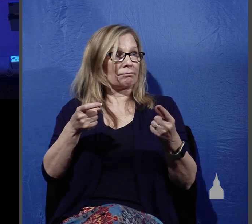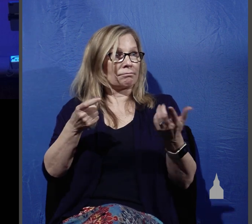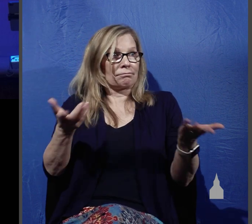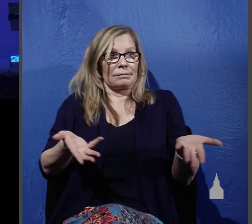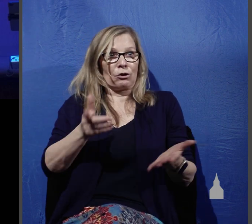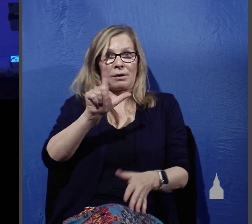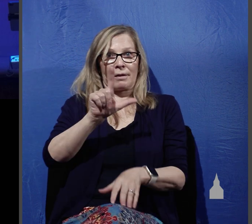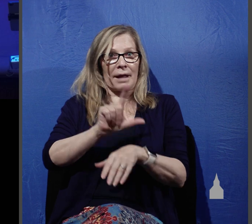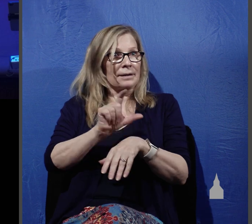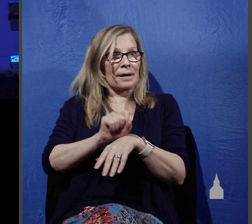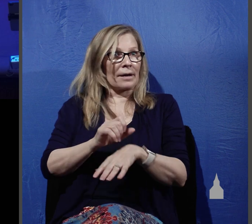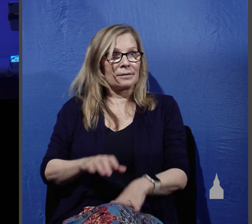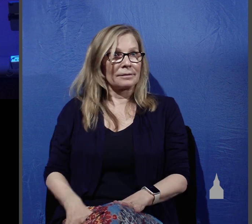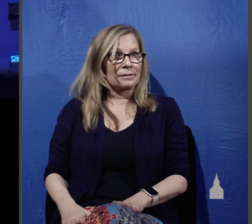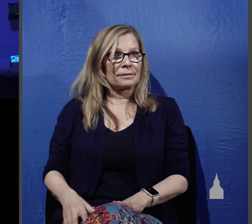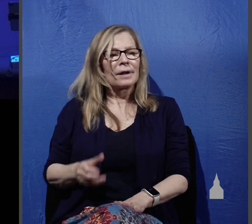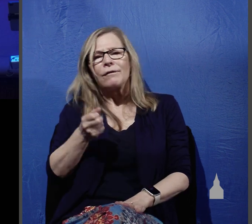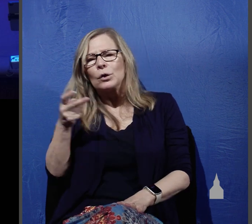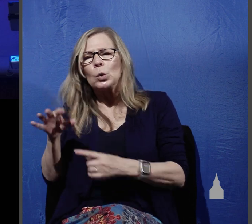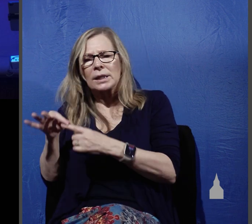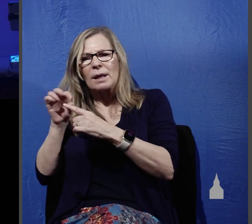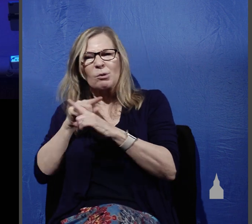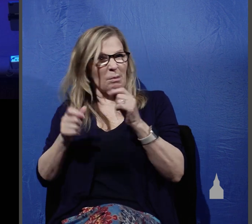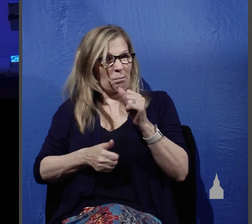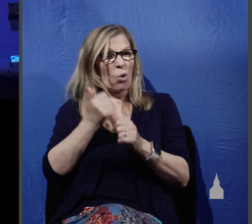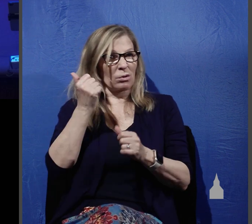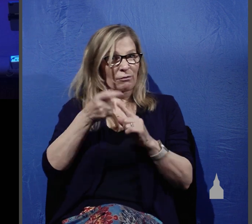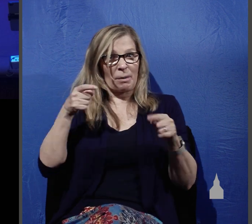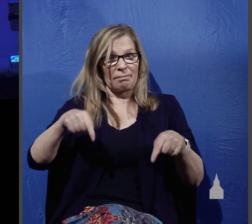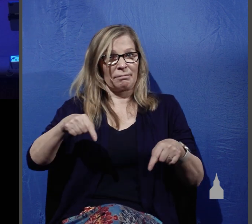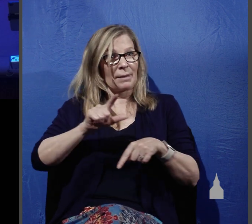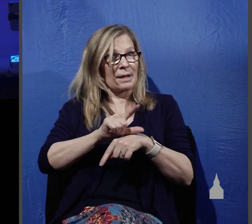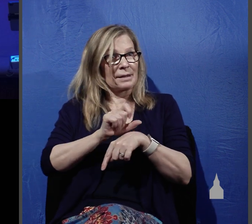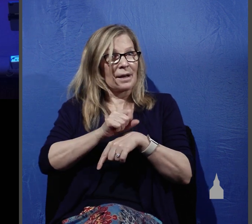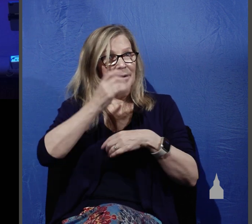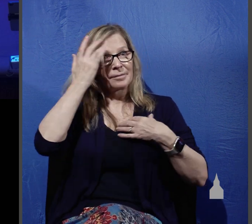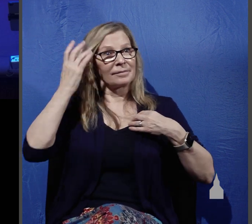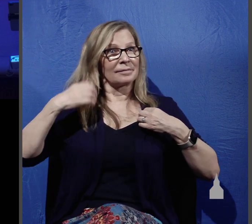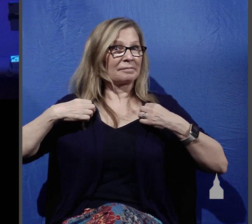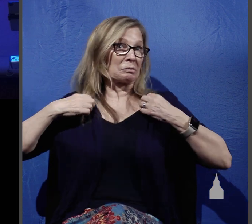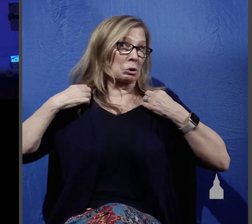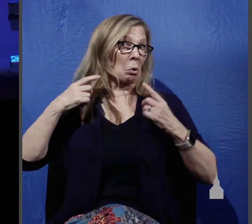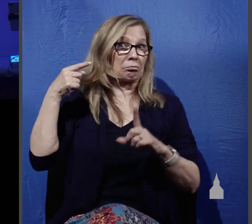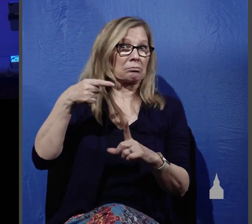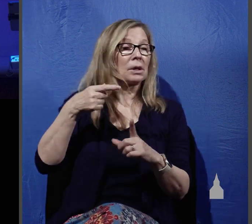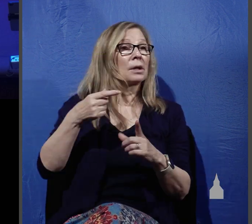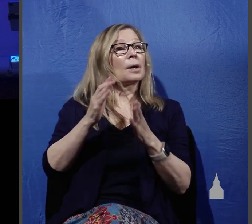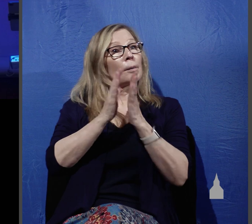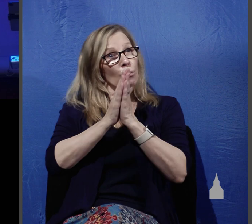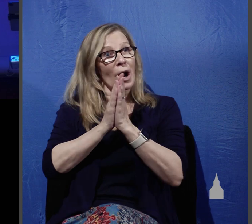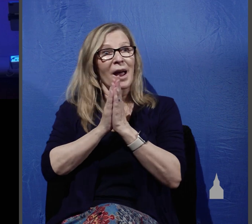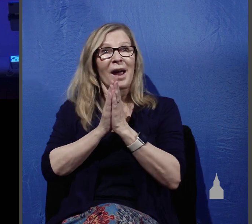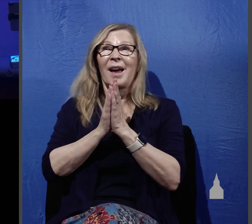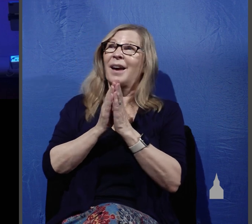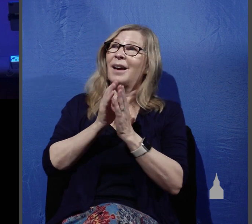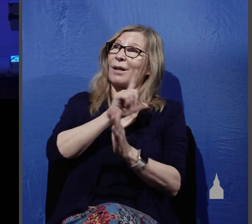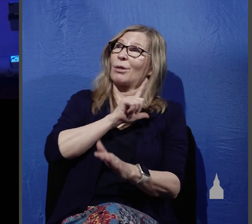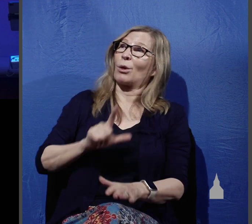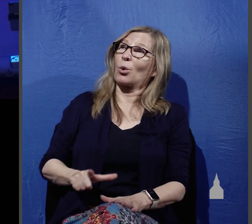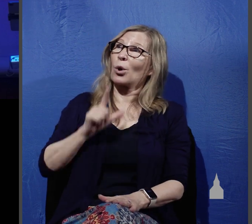Lakeside there are a few exceptions but most of them are people who came out of Lakeside so pray that the Lord will raise up more missionaries abroad and here at home